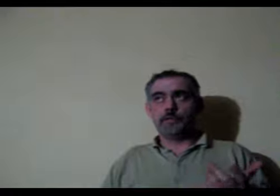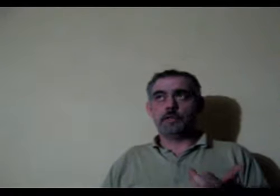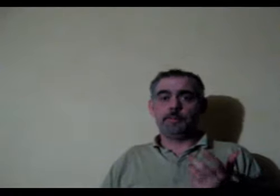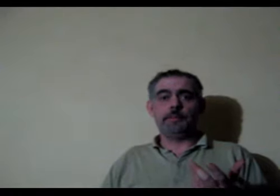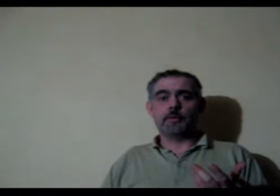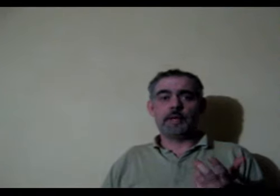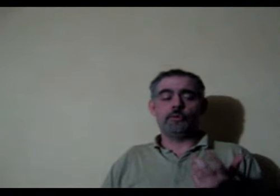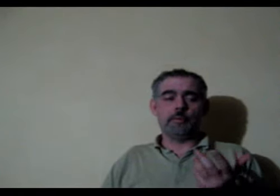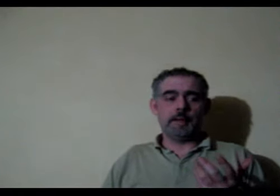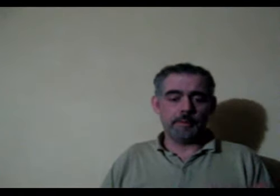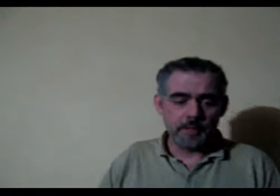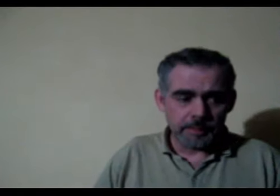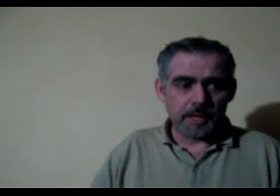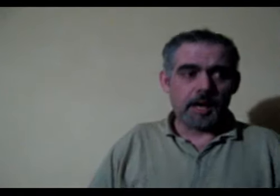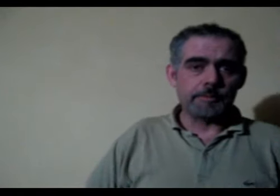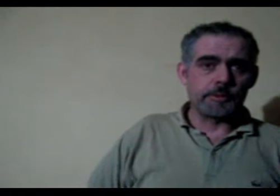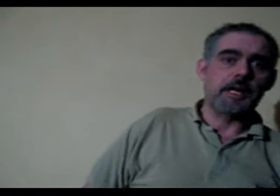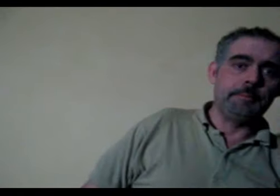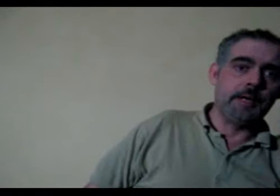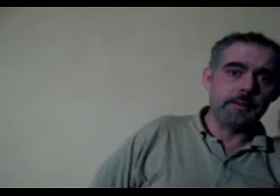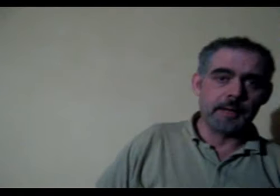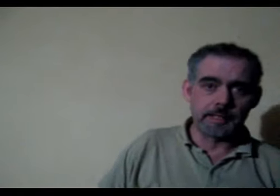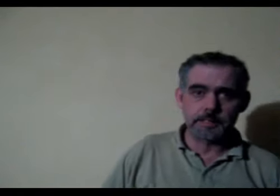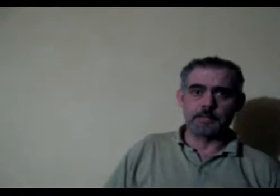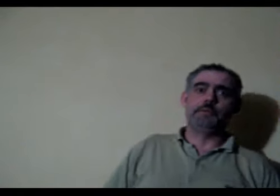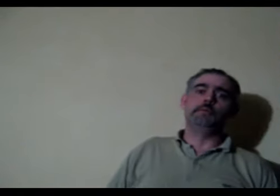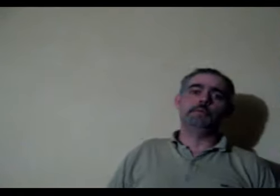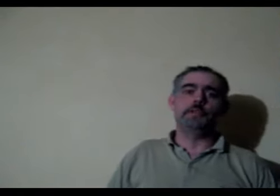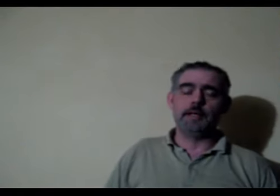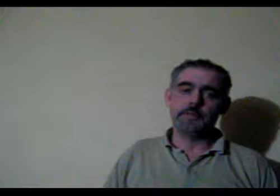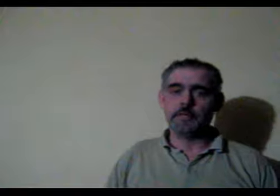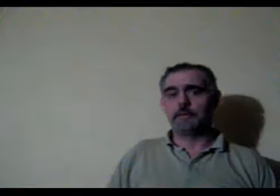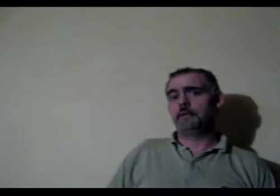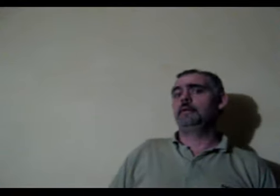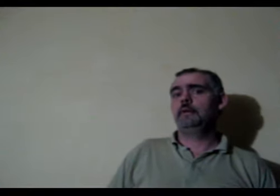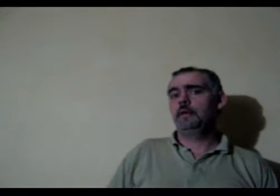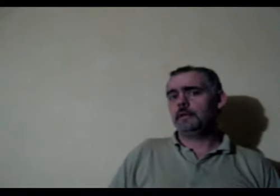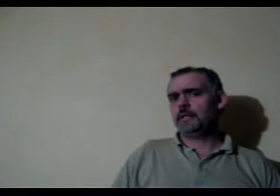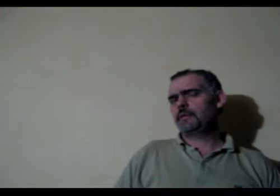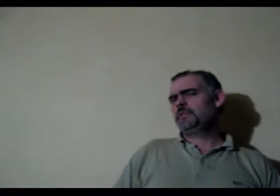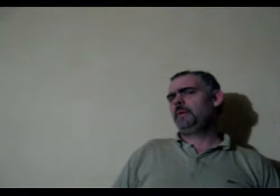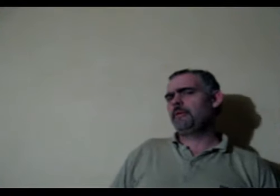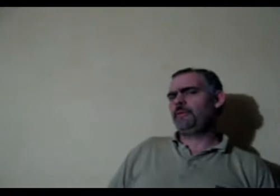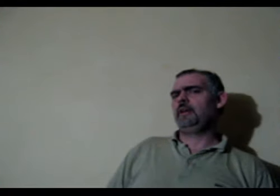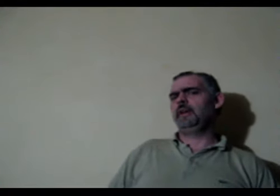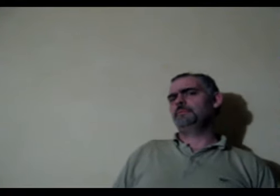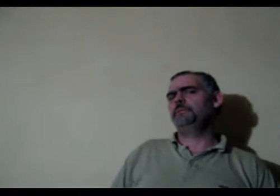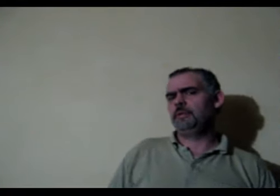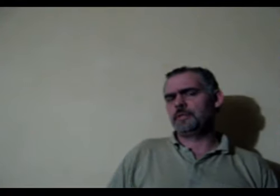or there will still be people around who will remember that arms were tied behind backs if you used your left hand ok so there was a bit of a thing against